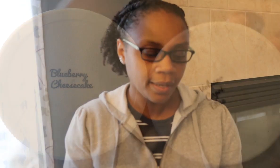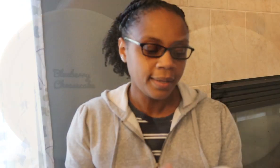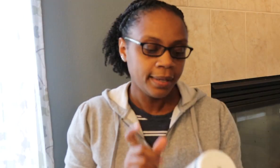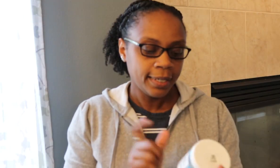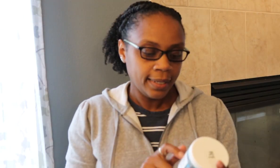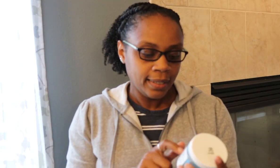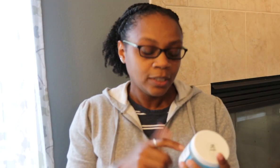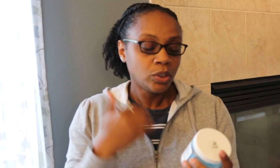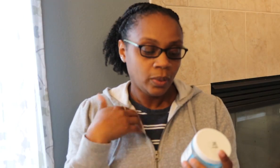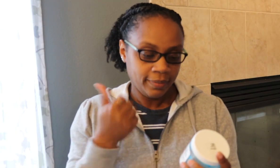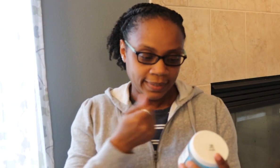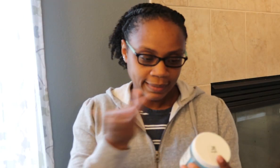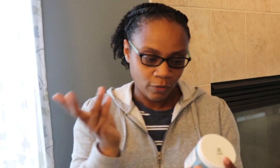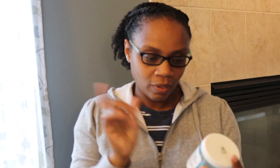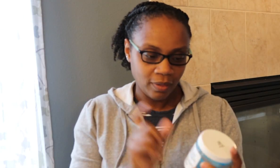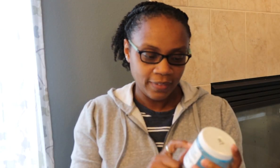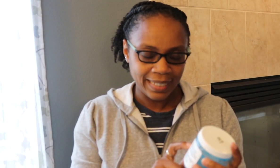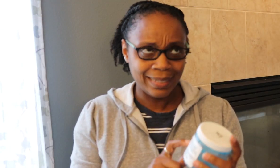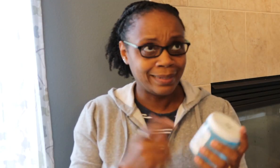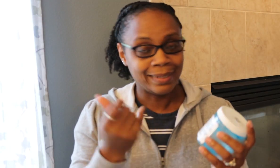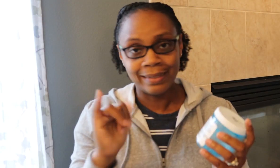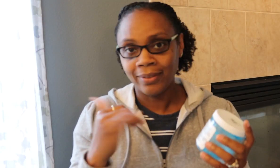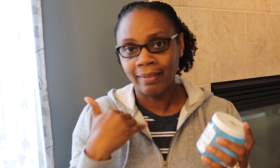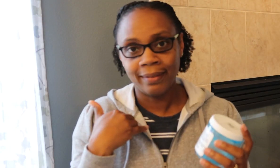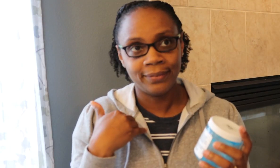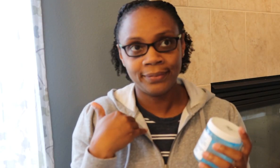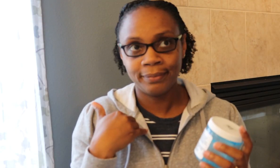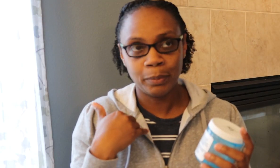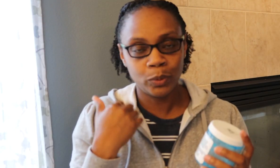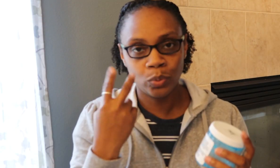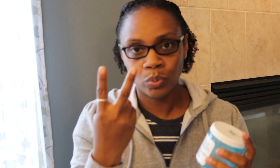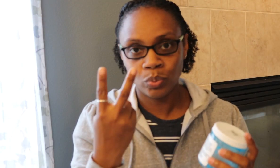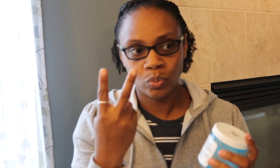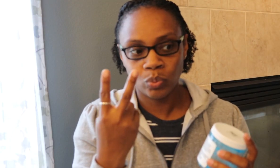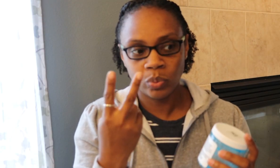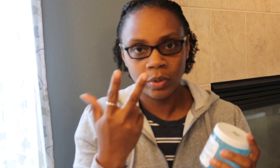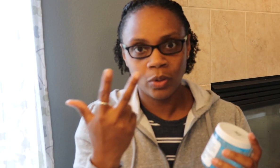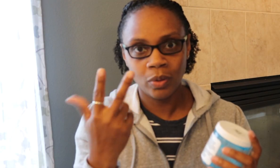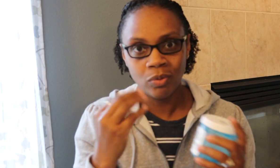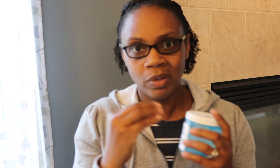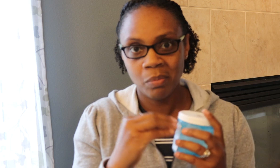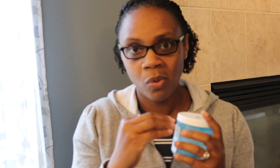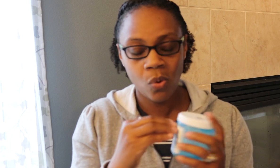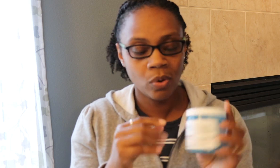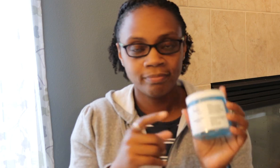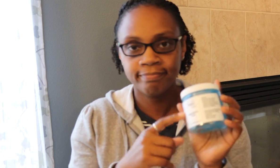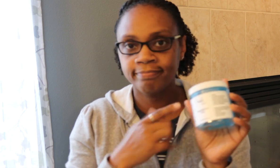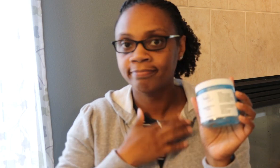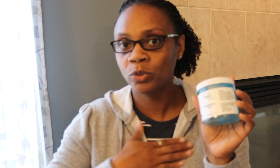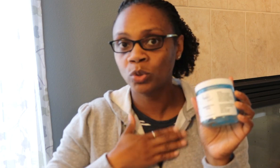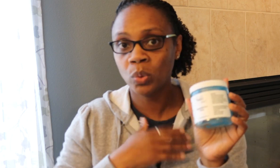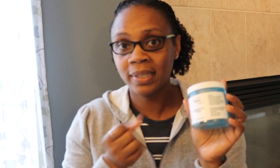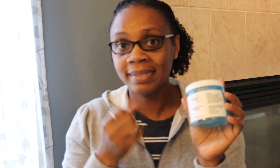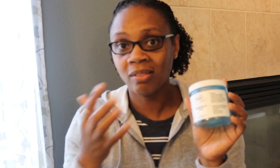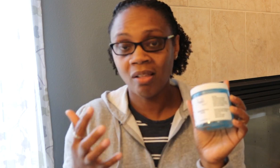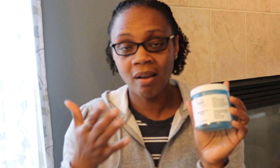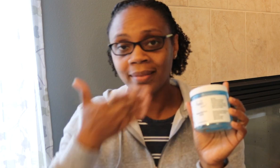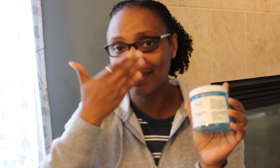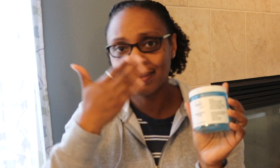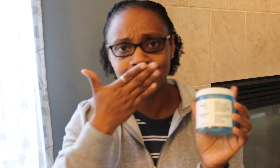Blue. So I actually have several of these. I think I might have two or three more still on my shelf. I